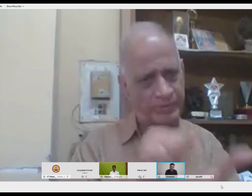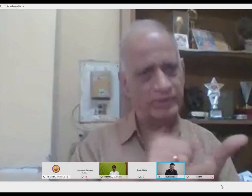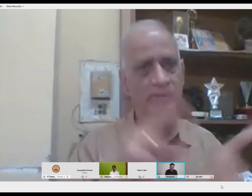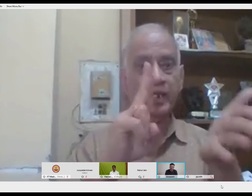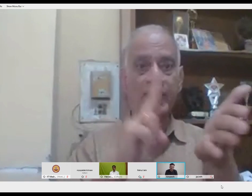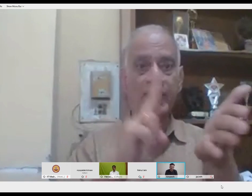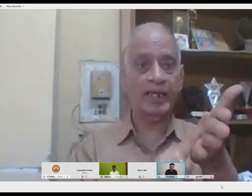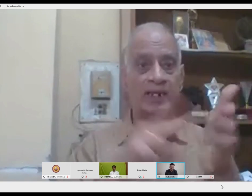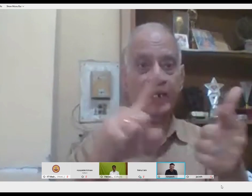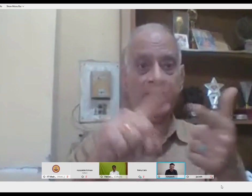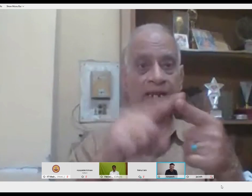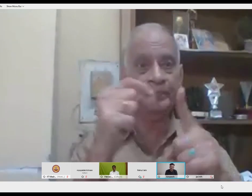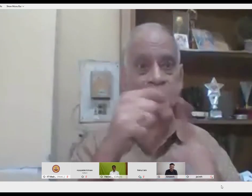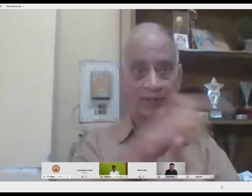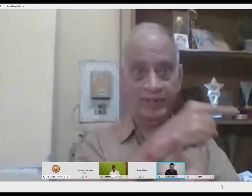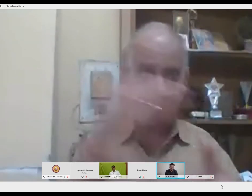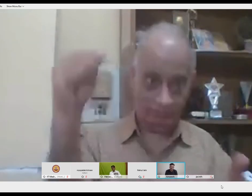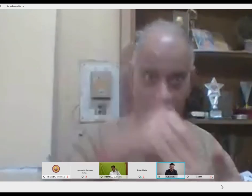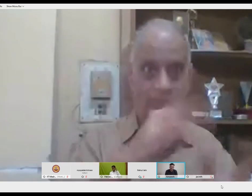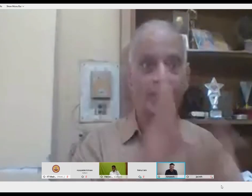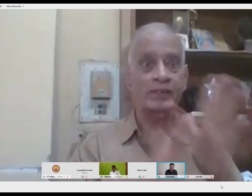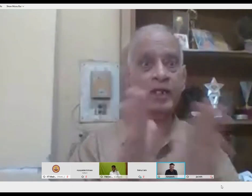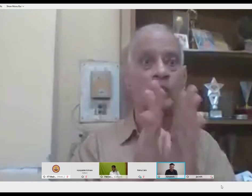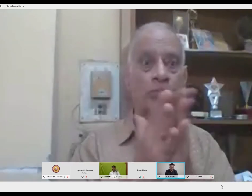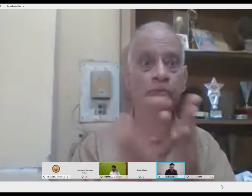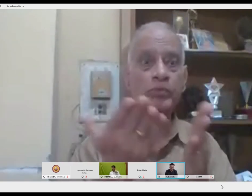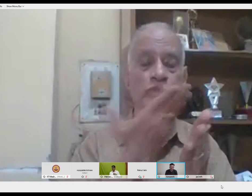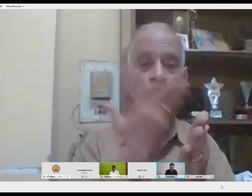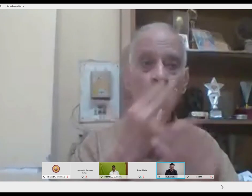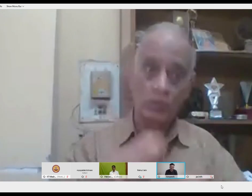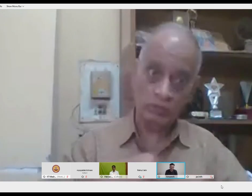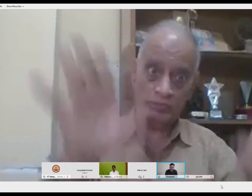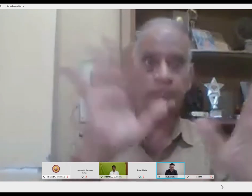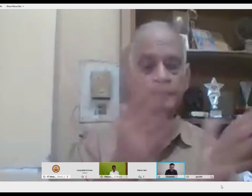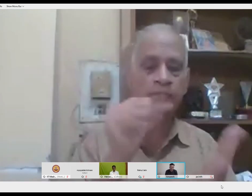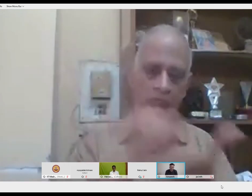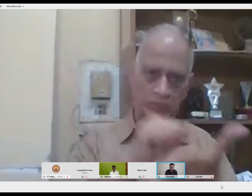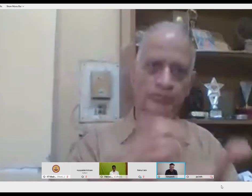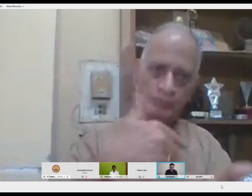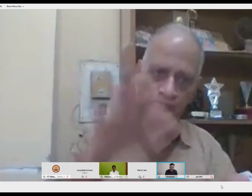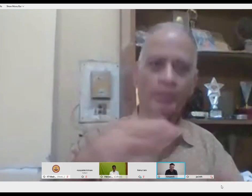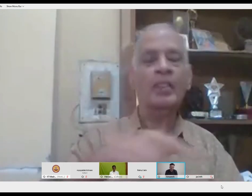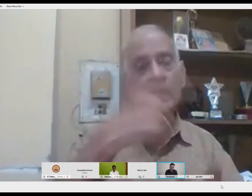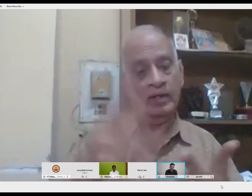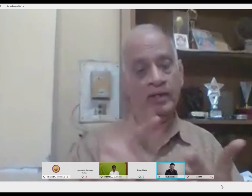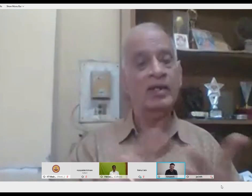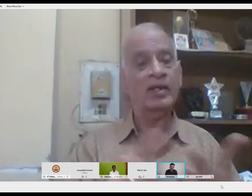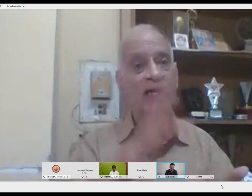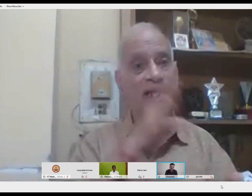have the Indian sign language as one of the official languages to recognize it as one of the official languages. you know, like we have